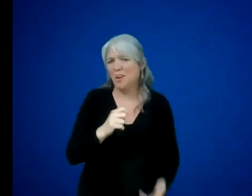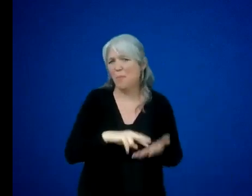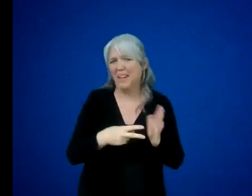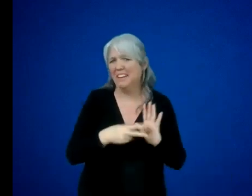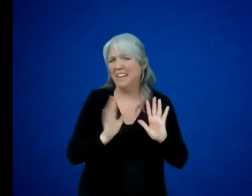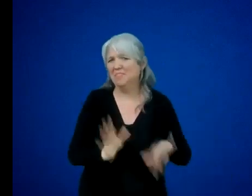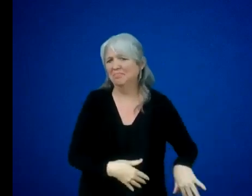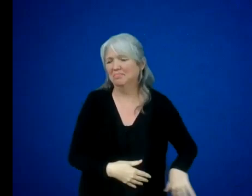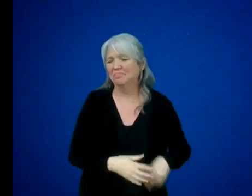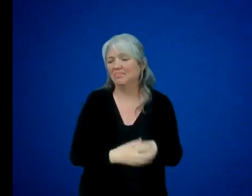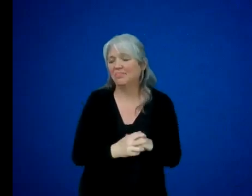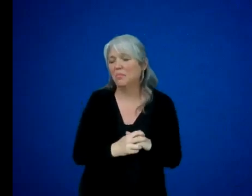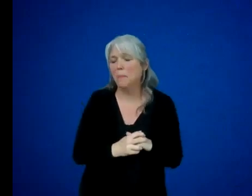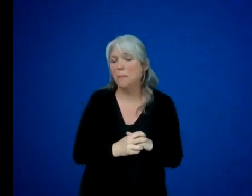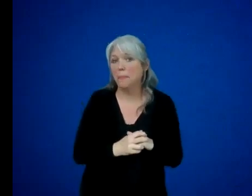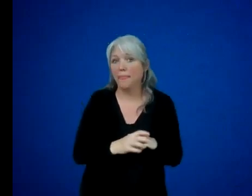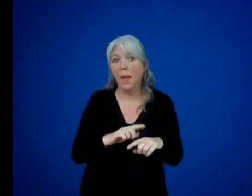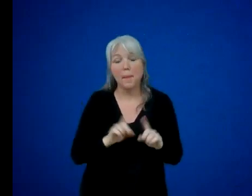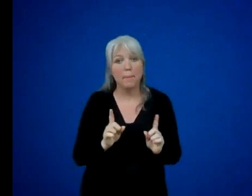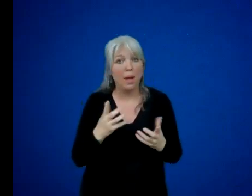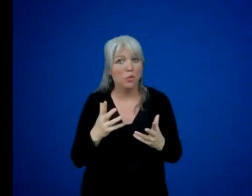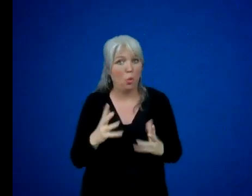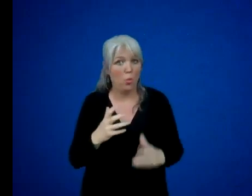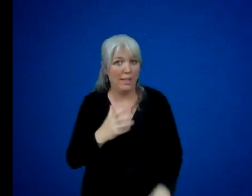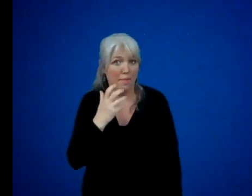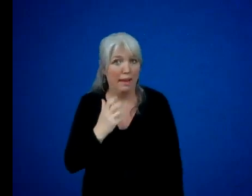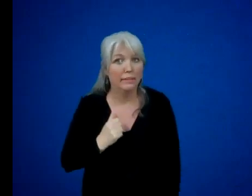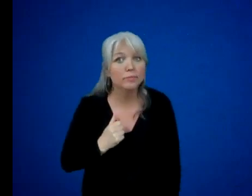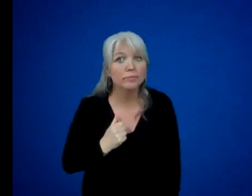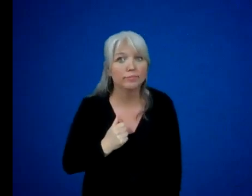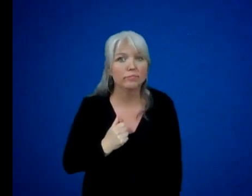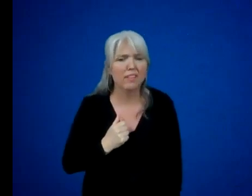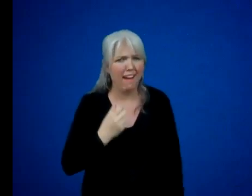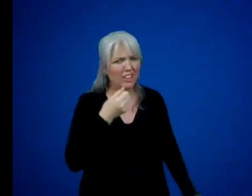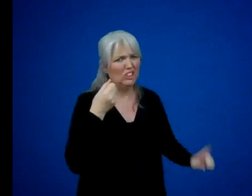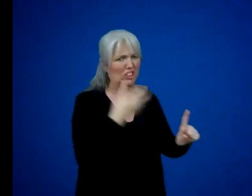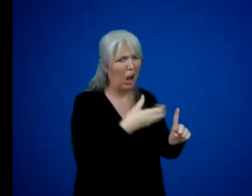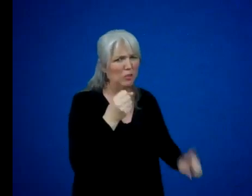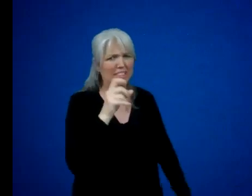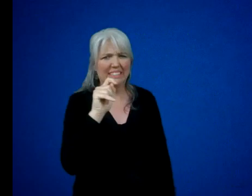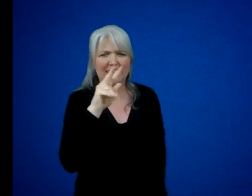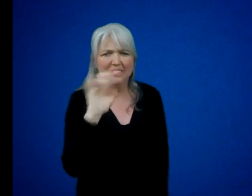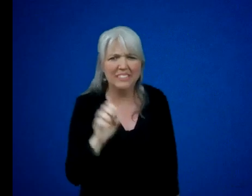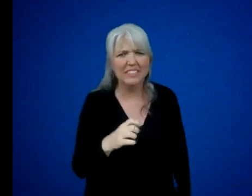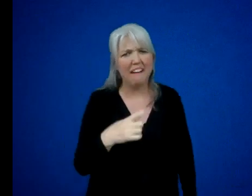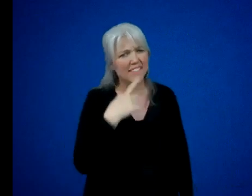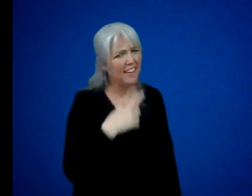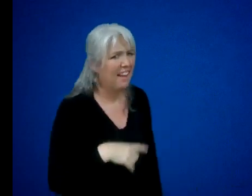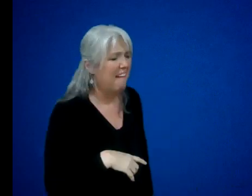he said. But I was already mad. I shouted at Stevie. I said, I don't care